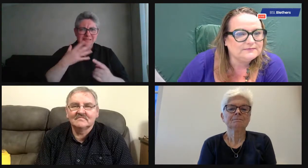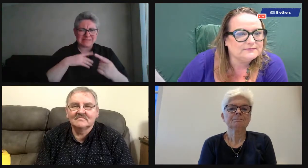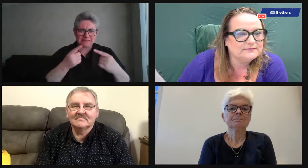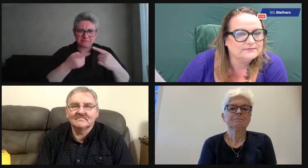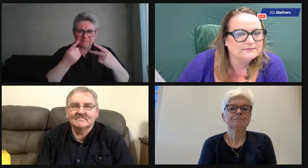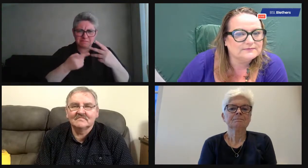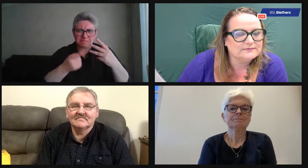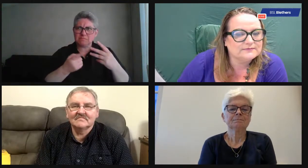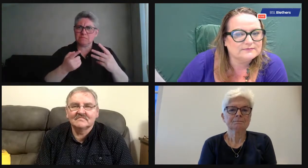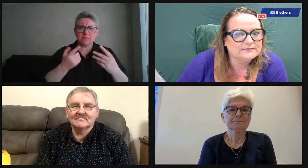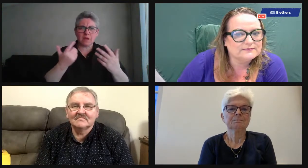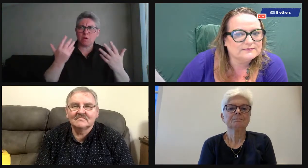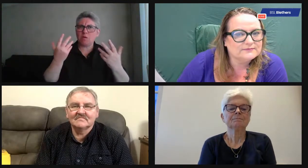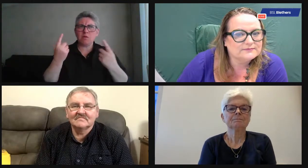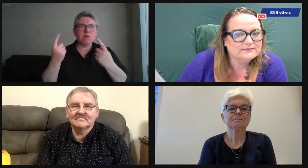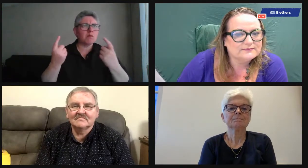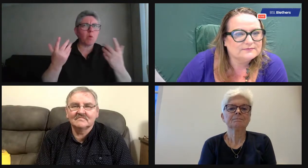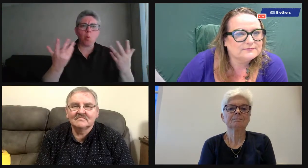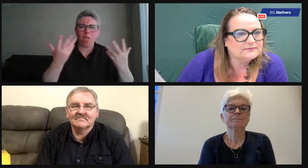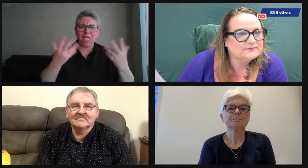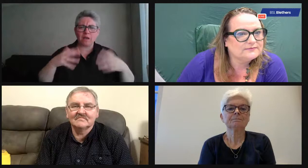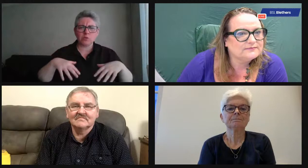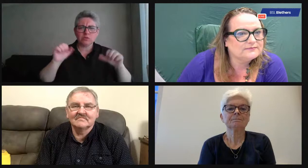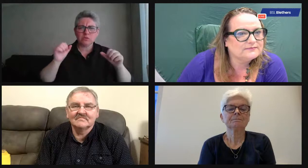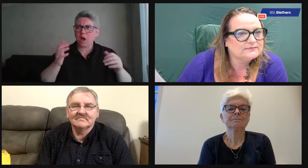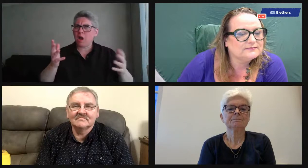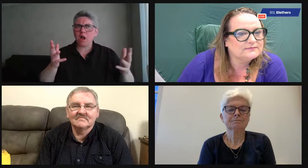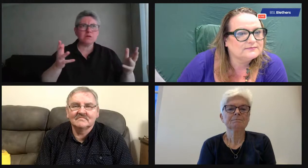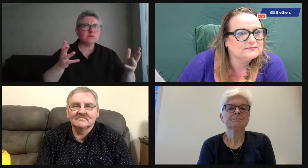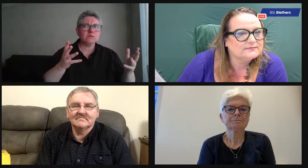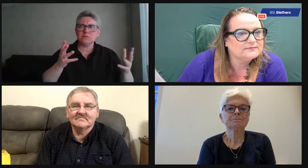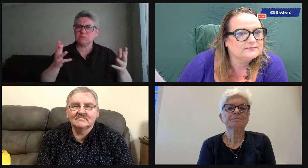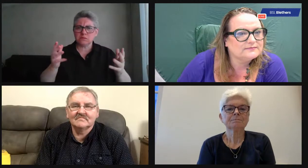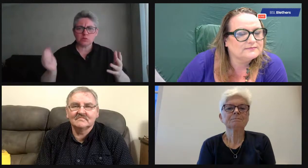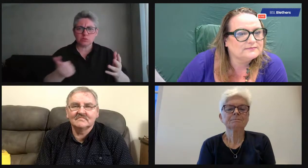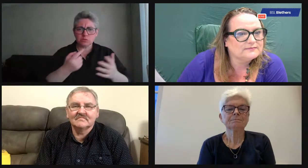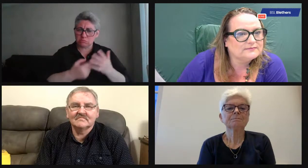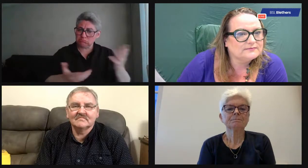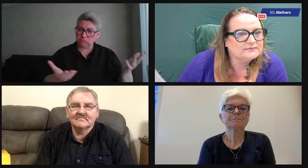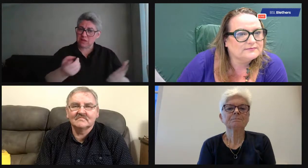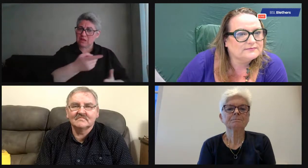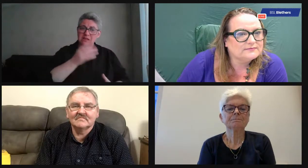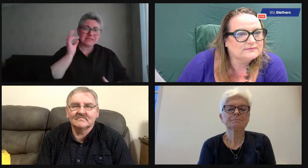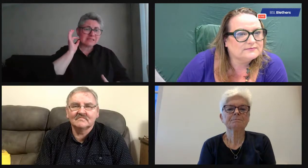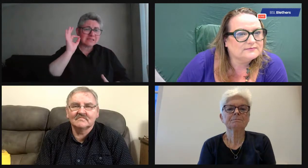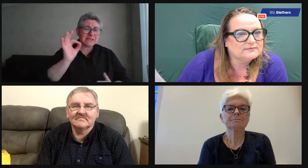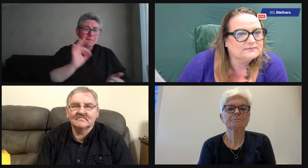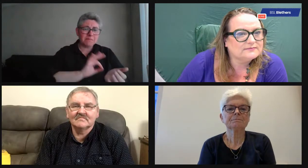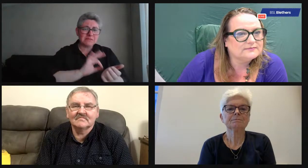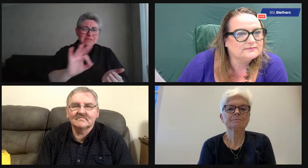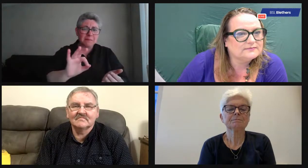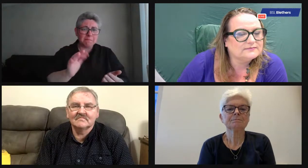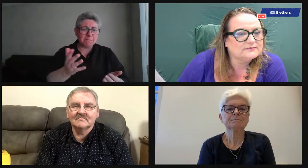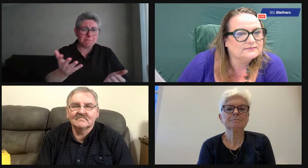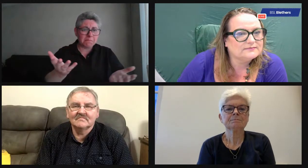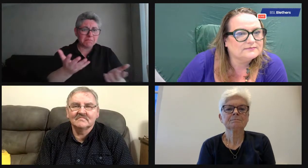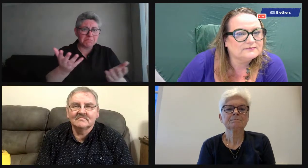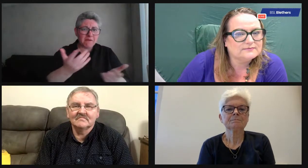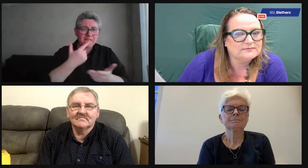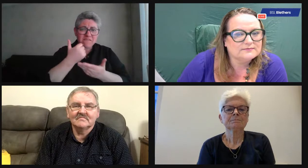Maybe we've piqued their interest and they're thinking about where to start on their volunteer journey. So any